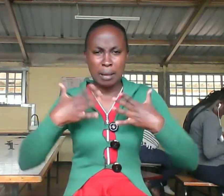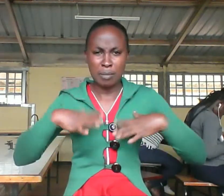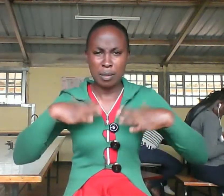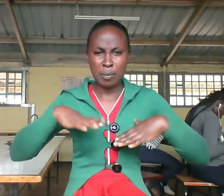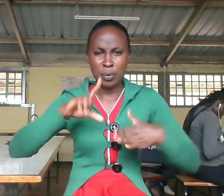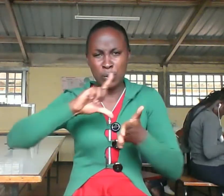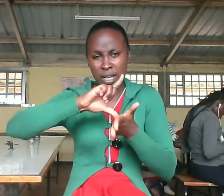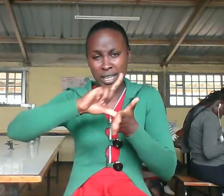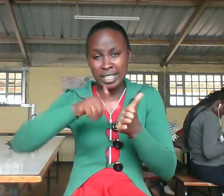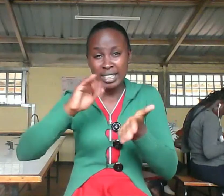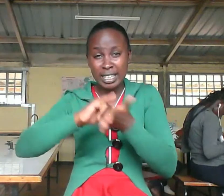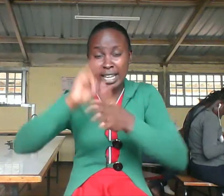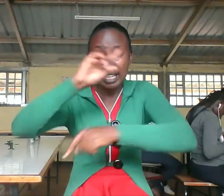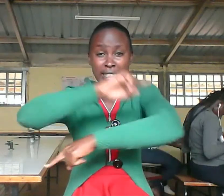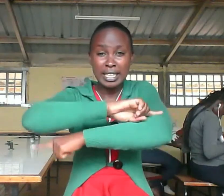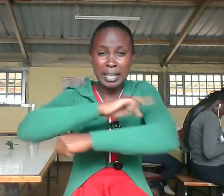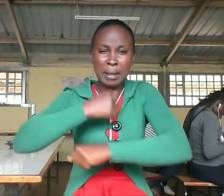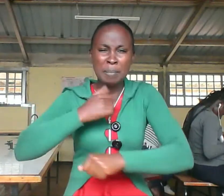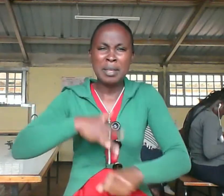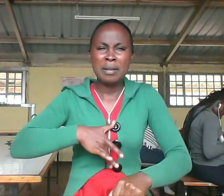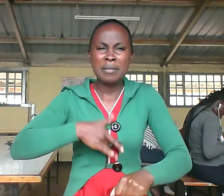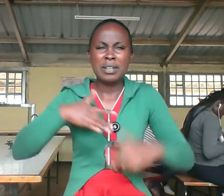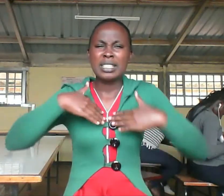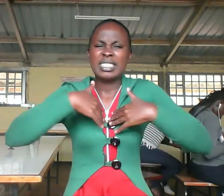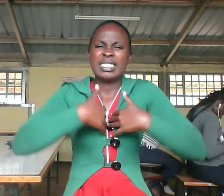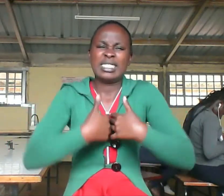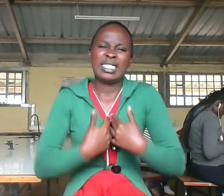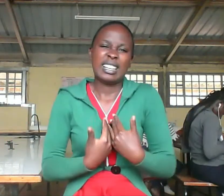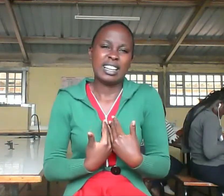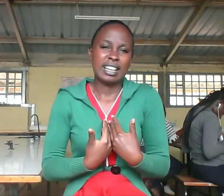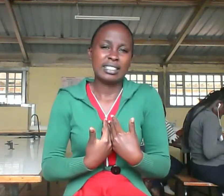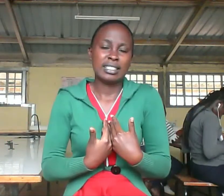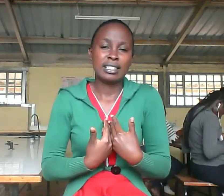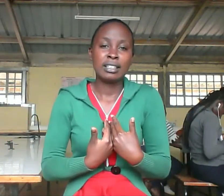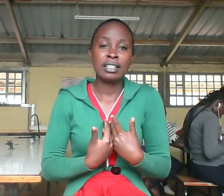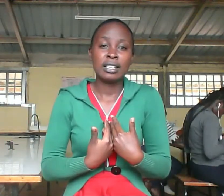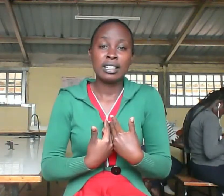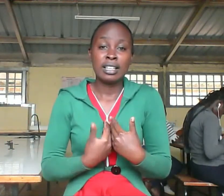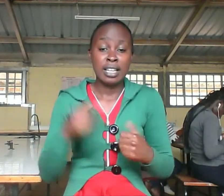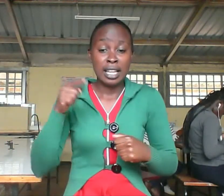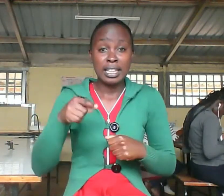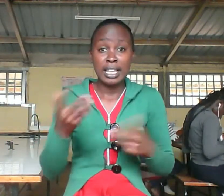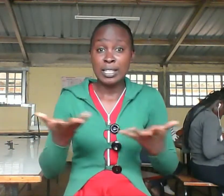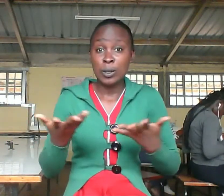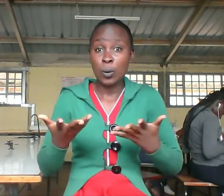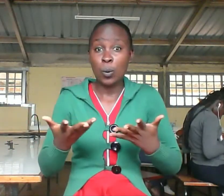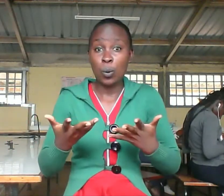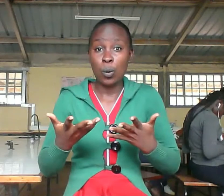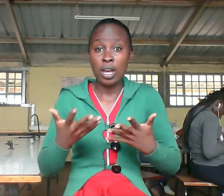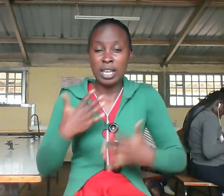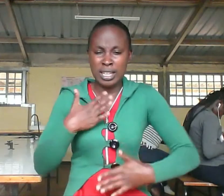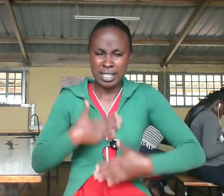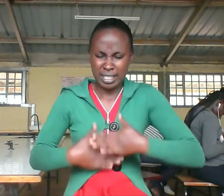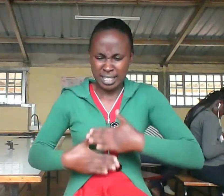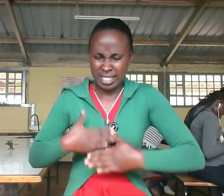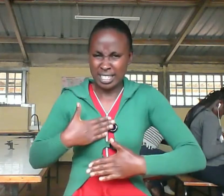feeling so tired this is where everything was almost going long now